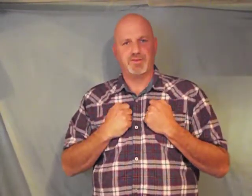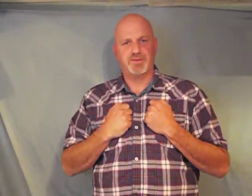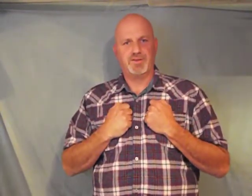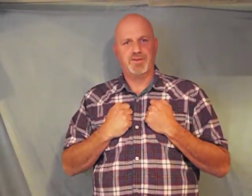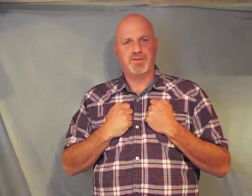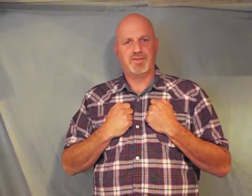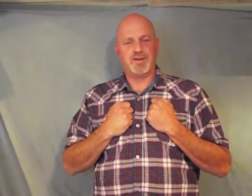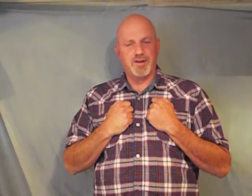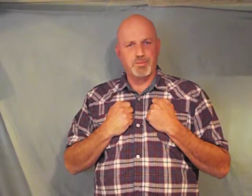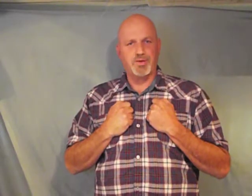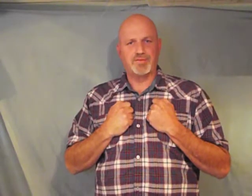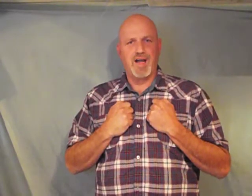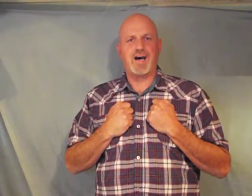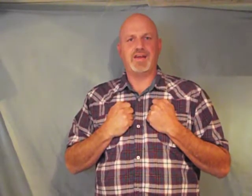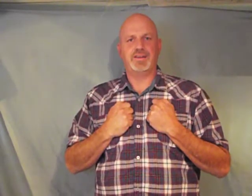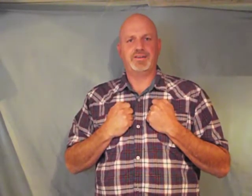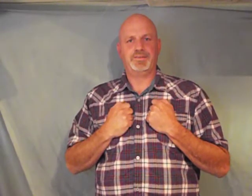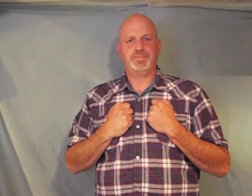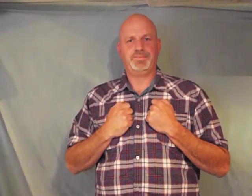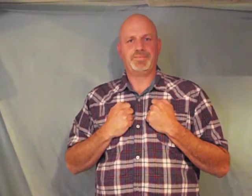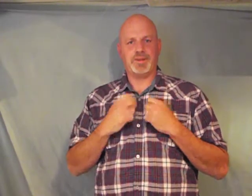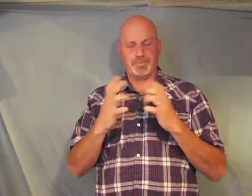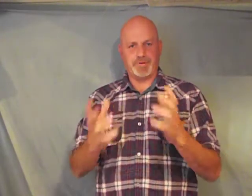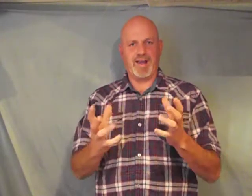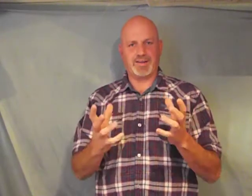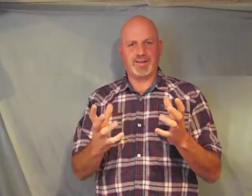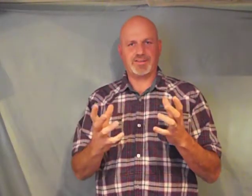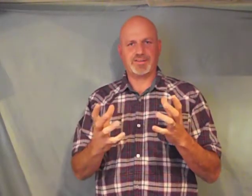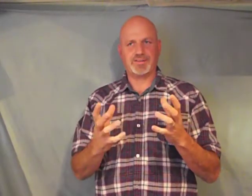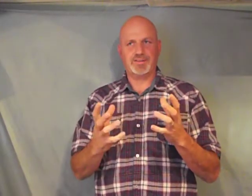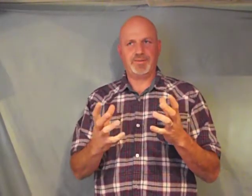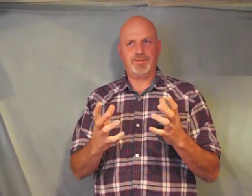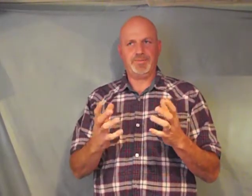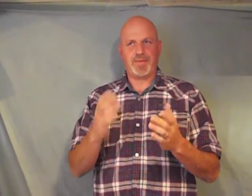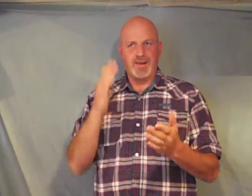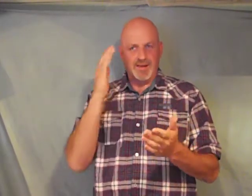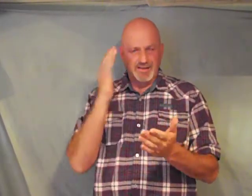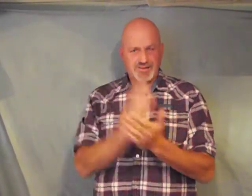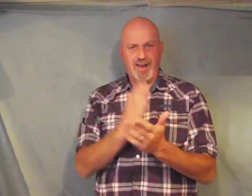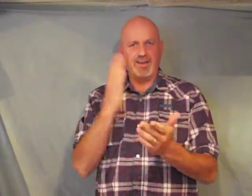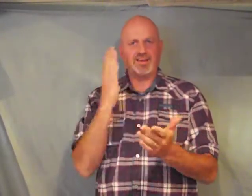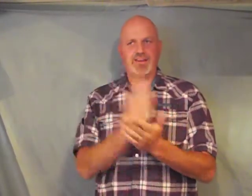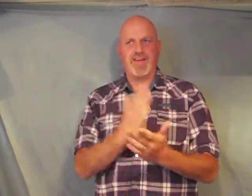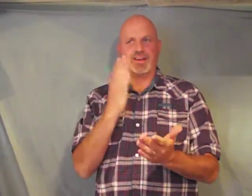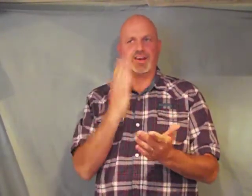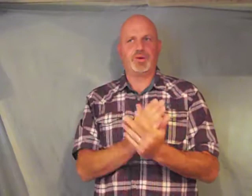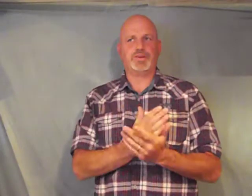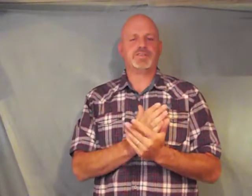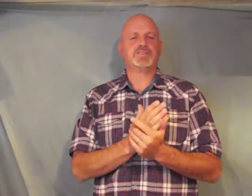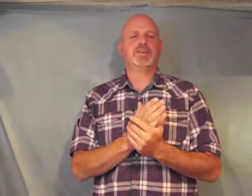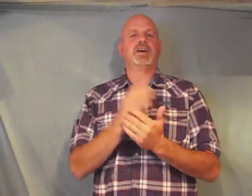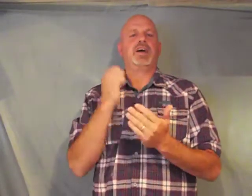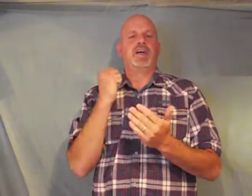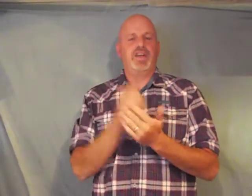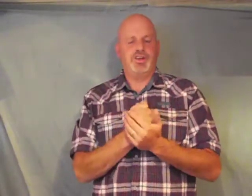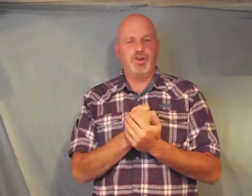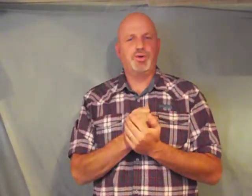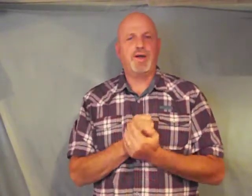the armor of God God to protect us Satan take notice you and